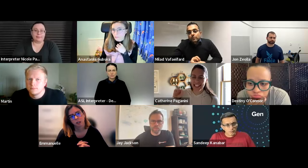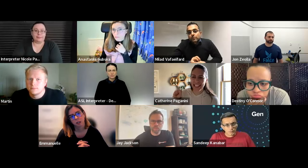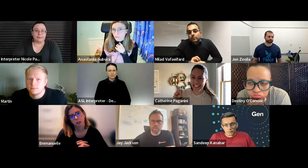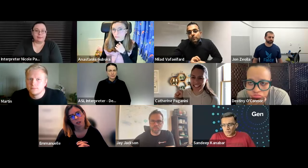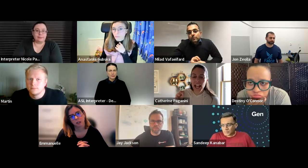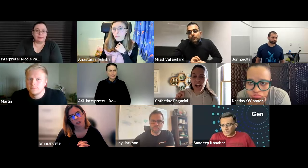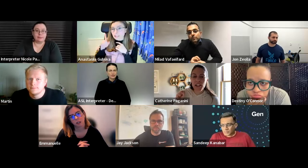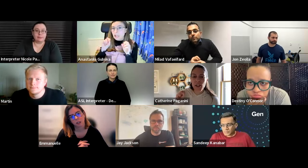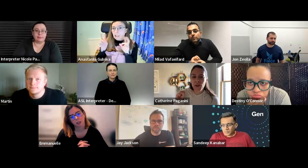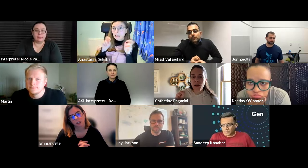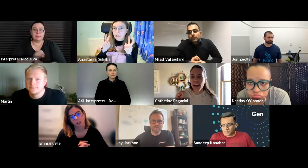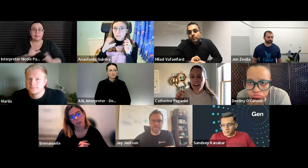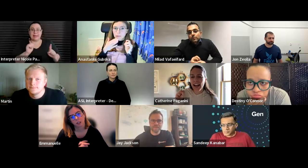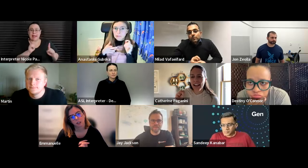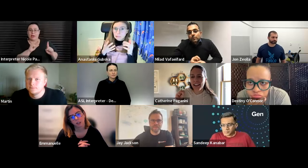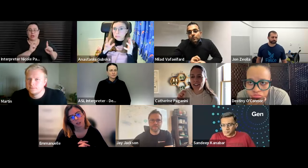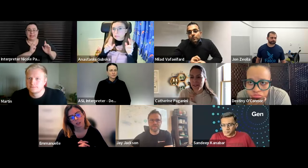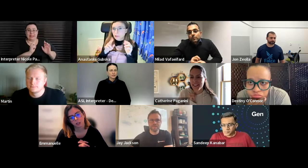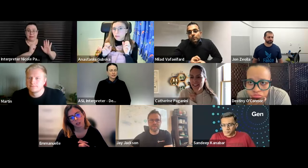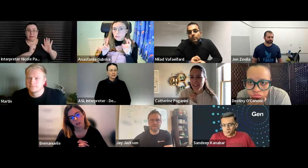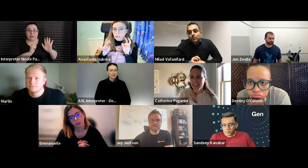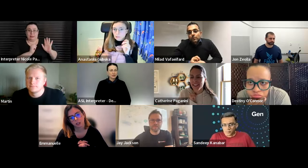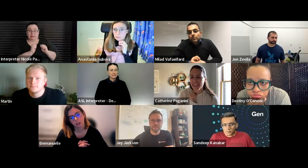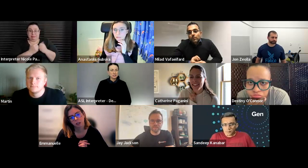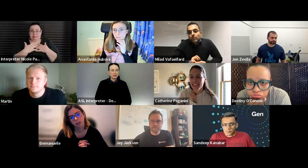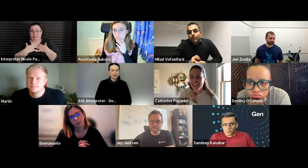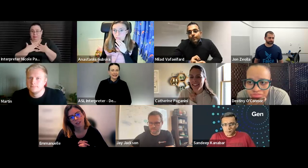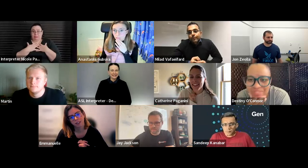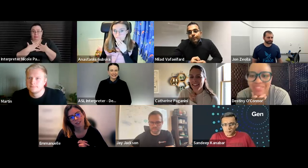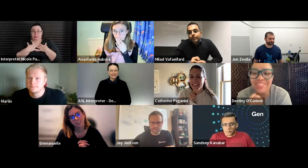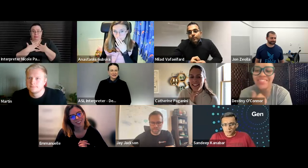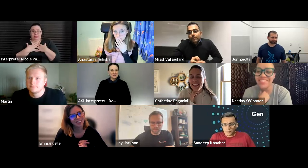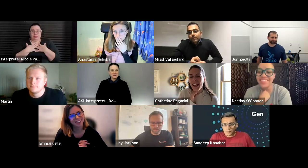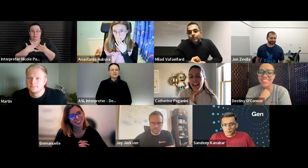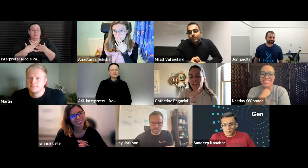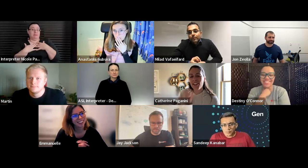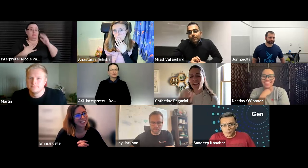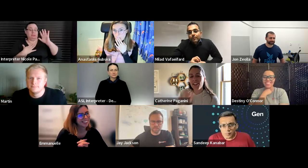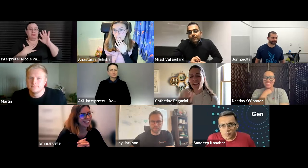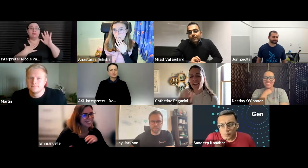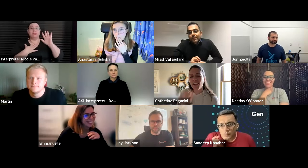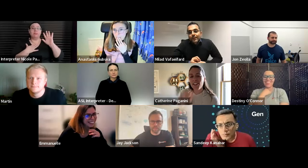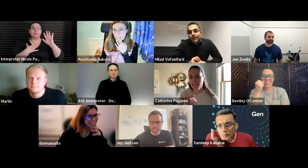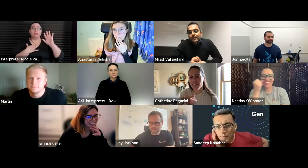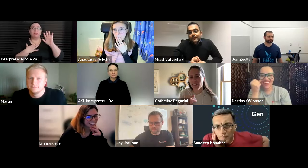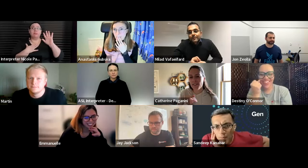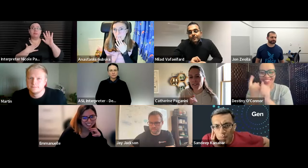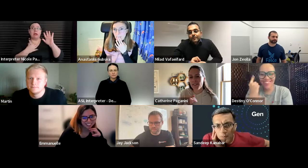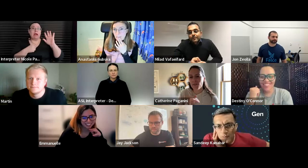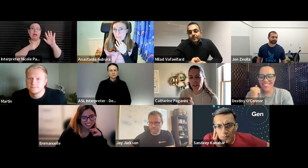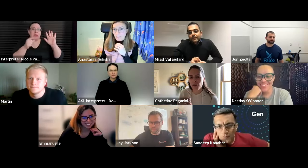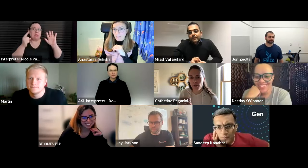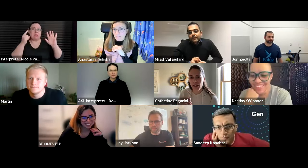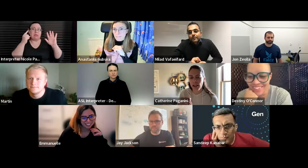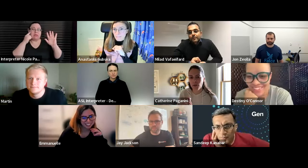kind of just so i oops sorry did you want to go ahead yes i don't think we need that's